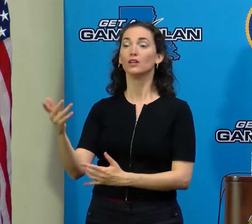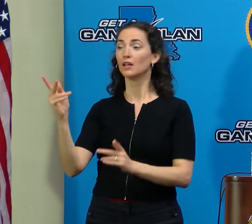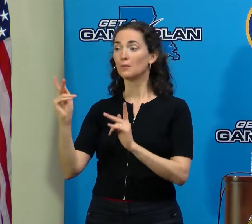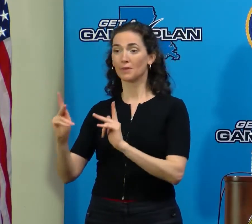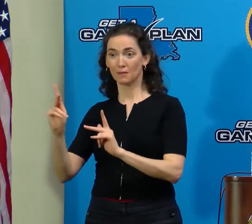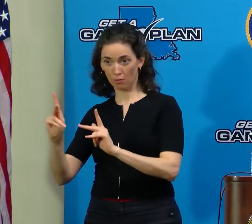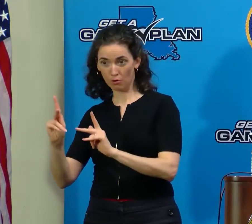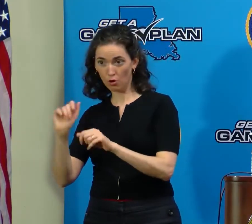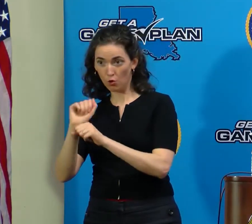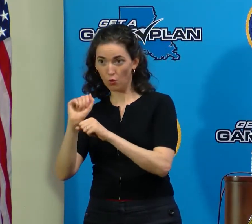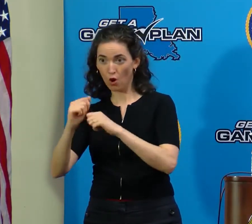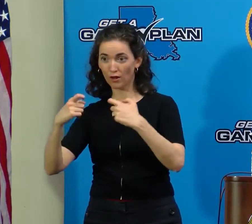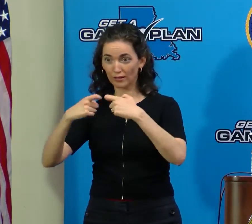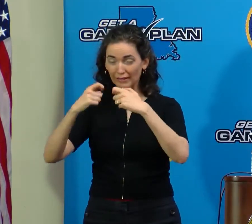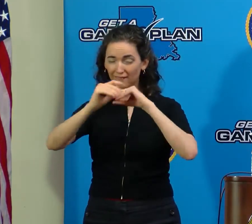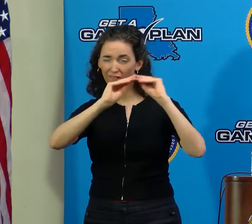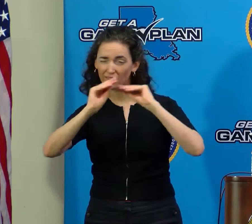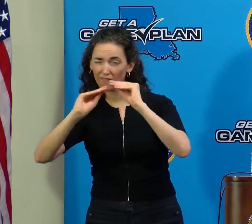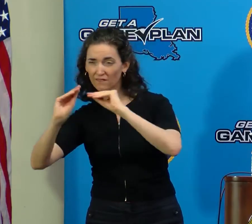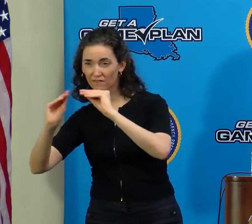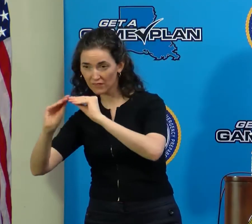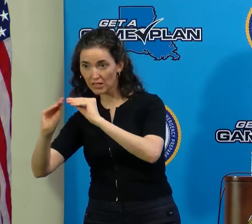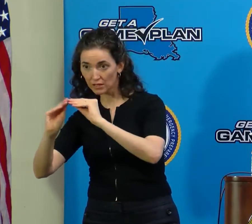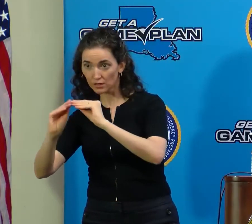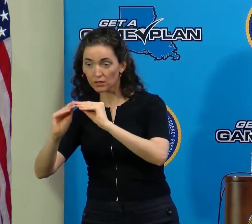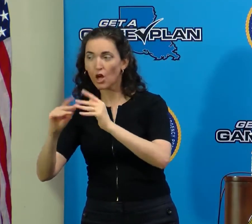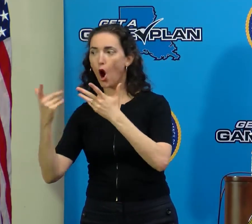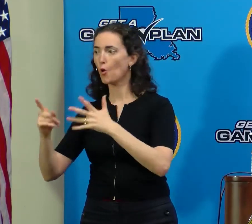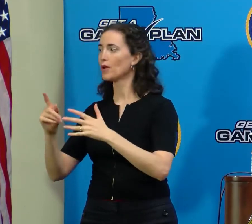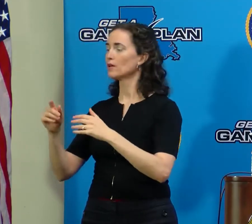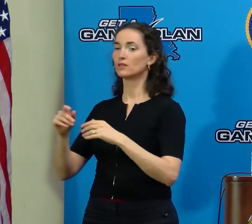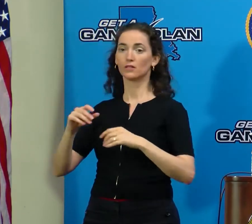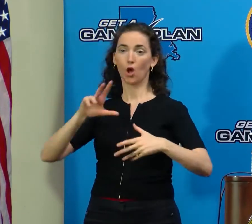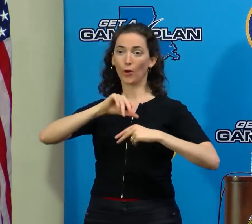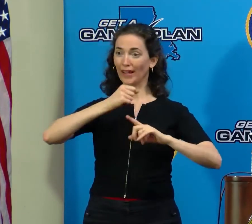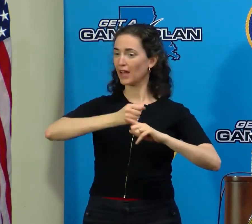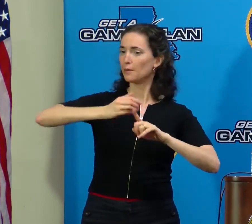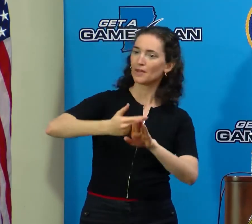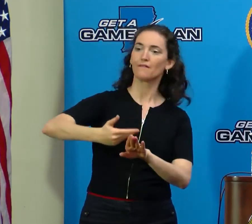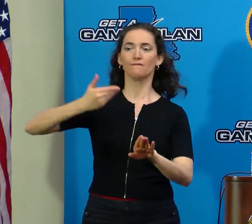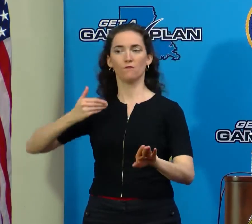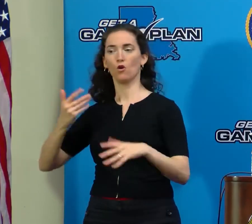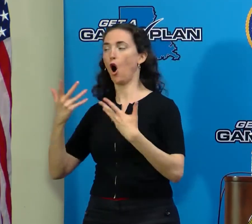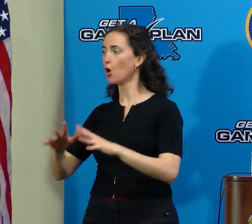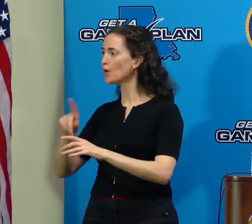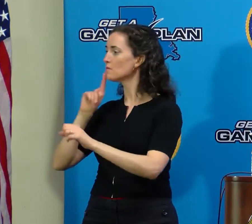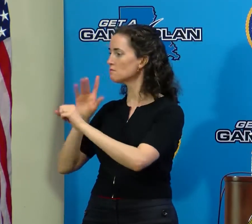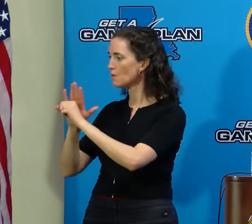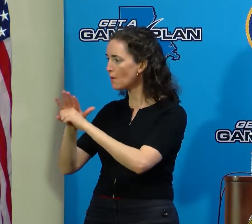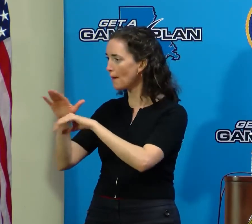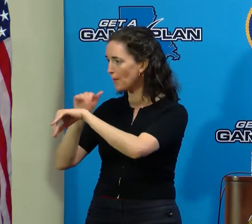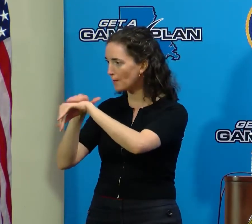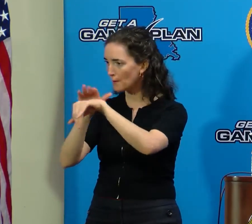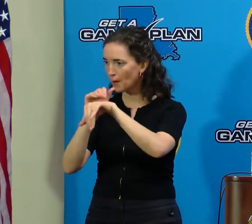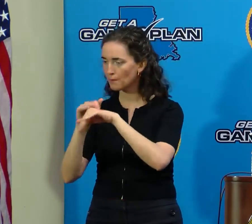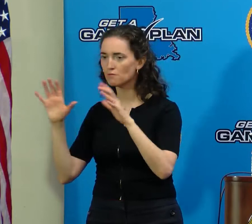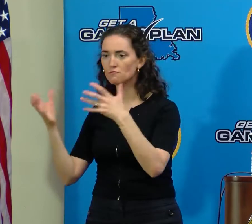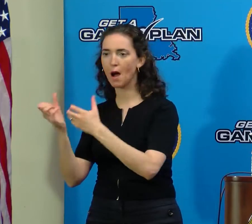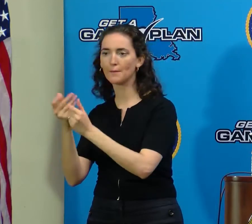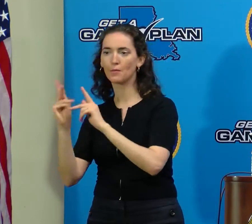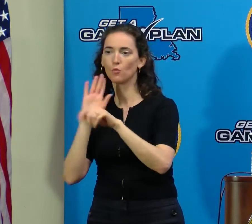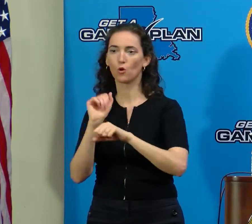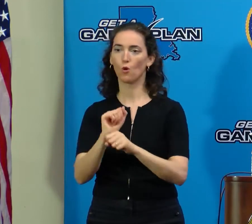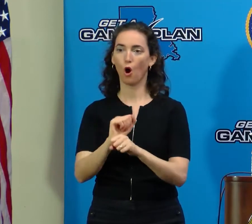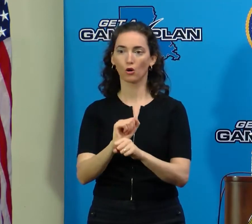committed to this effort before the storm ever made landfall than we've ever seen in Louisiana. So I'm optimistic sooner